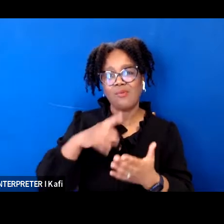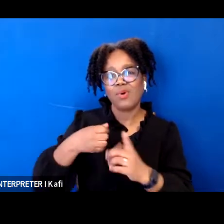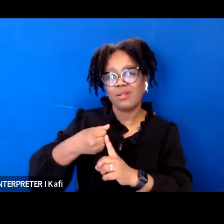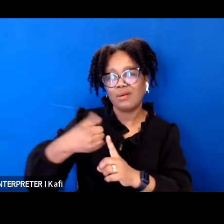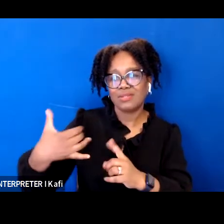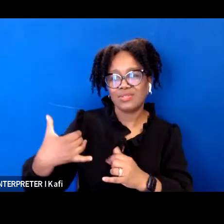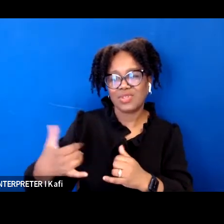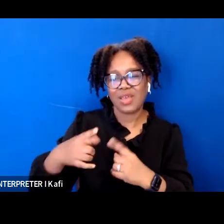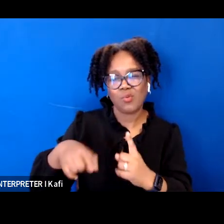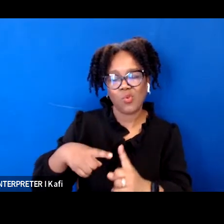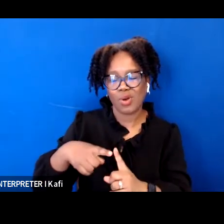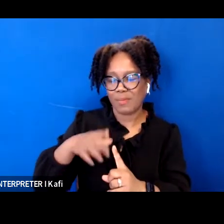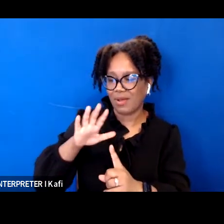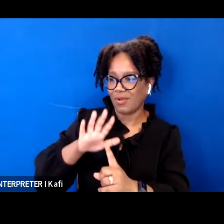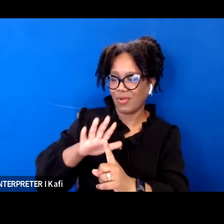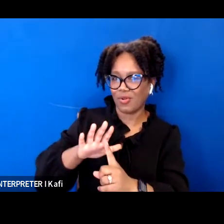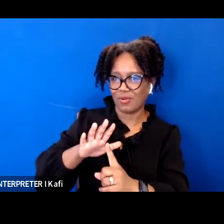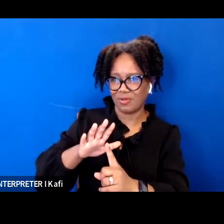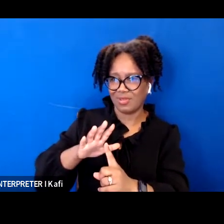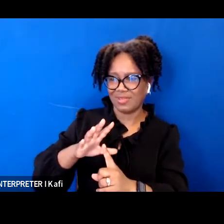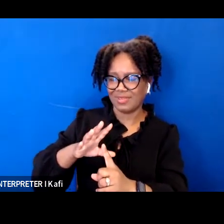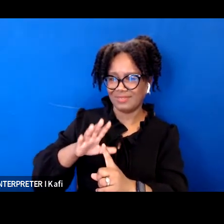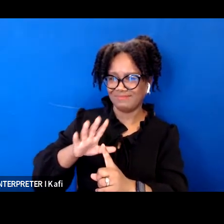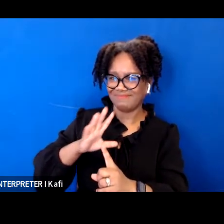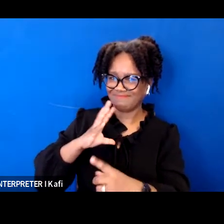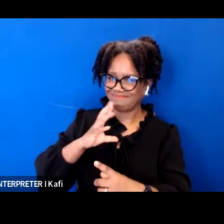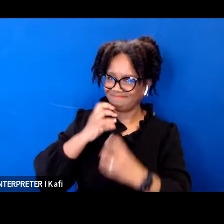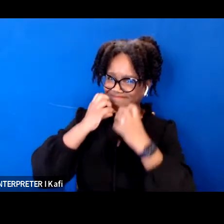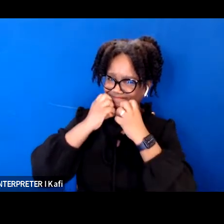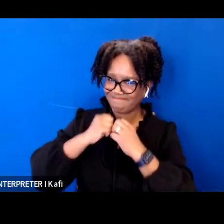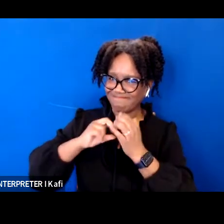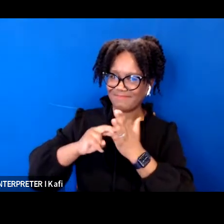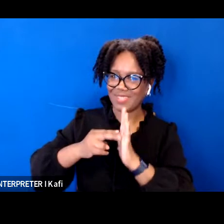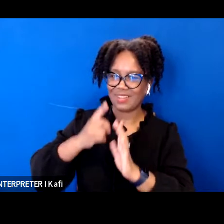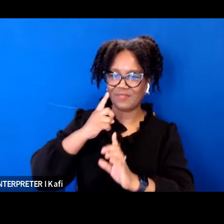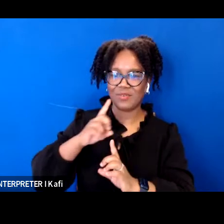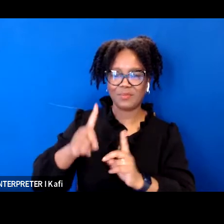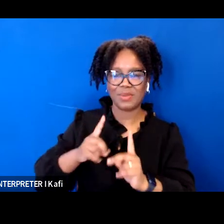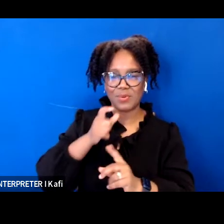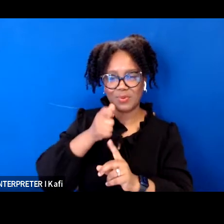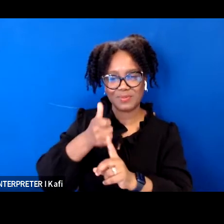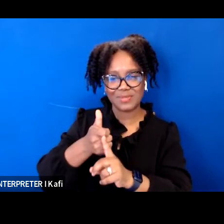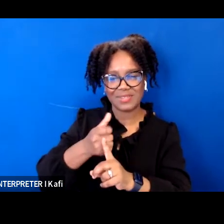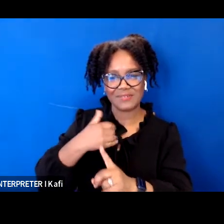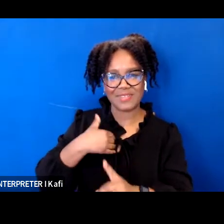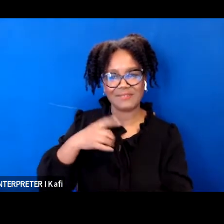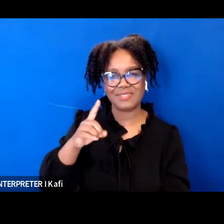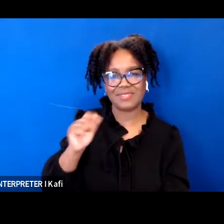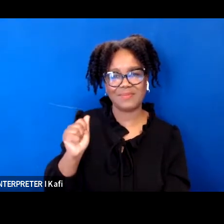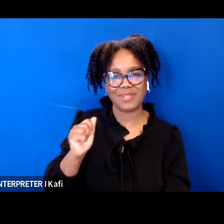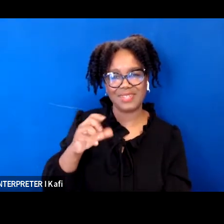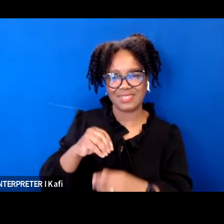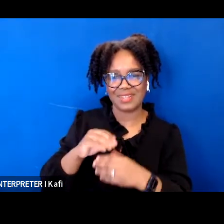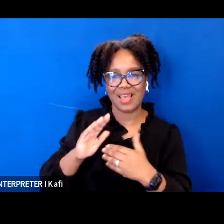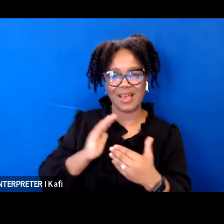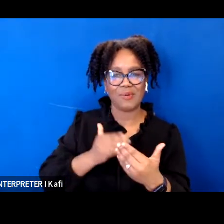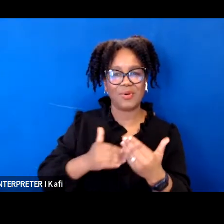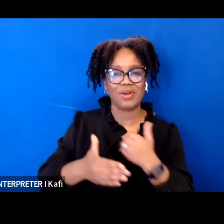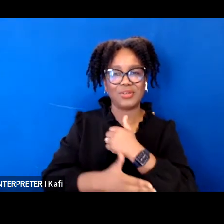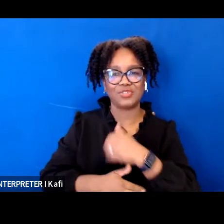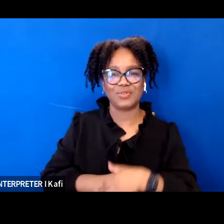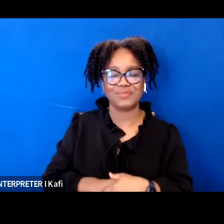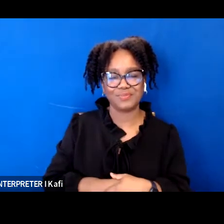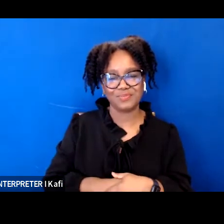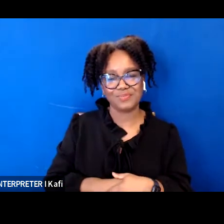and in particular for the protection of the legal rights of people with disabilities in our country the primary legal vehicle